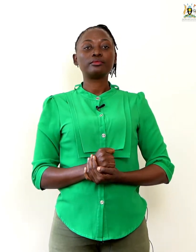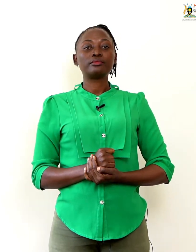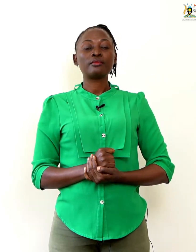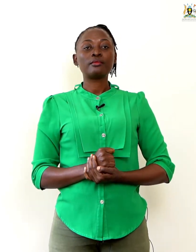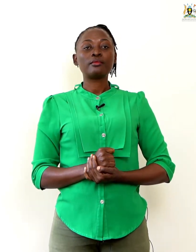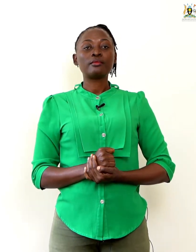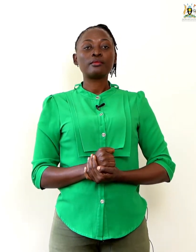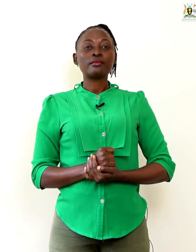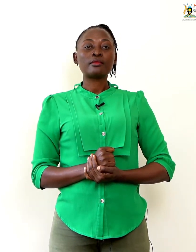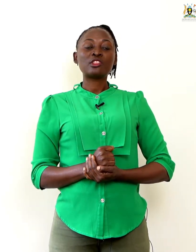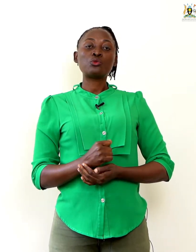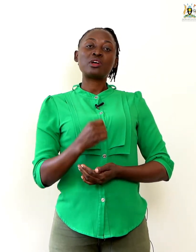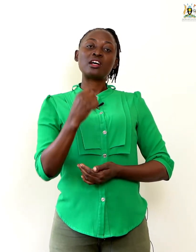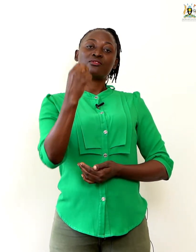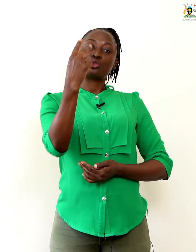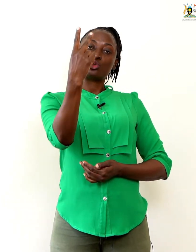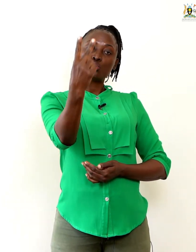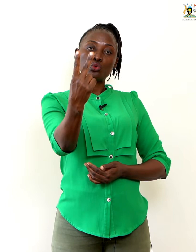Then we have 2.